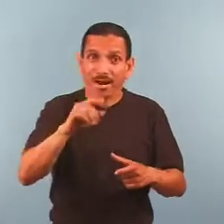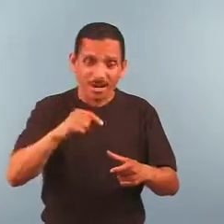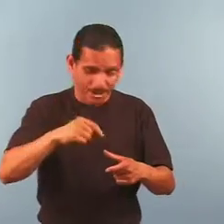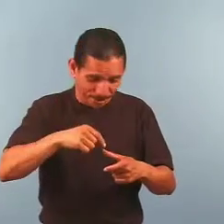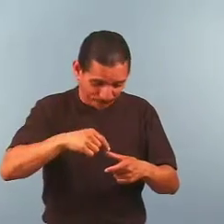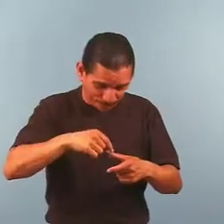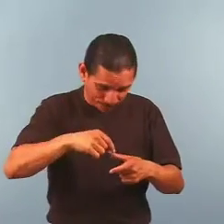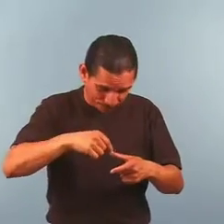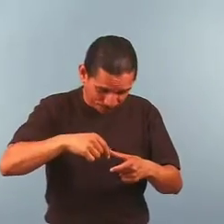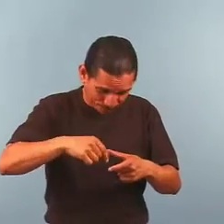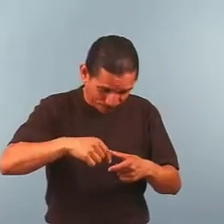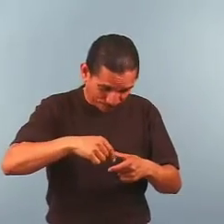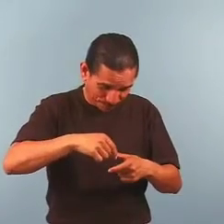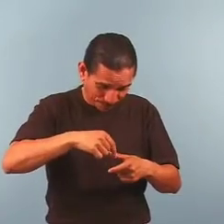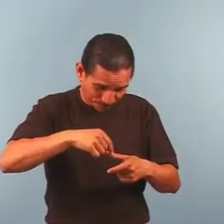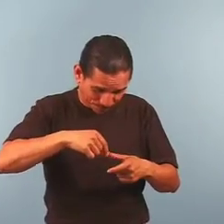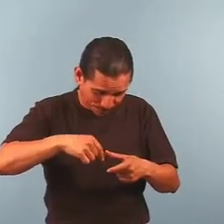at this 2-inch scale